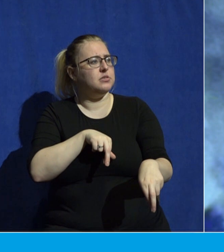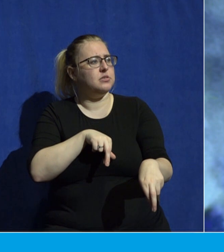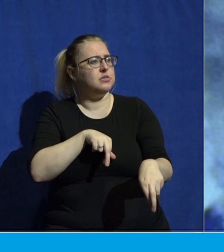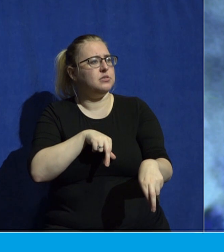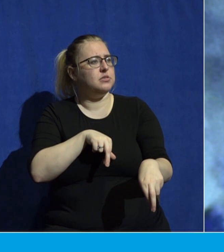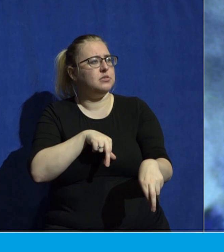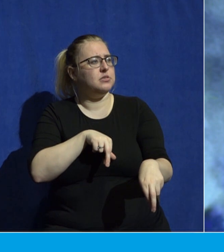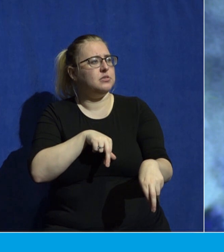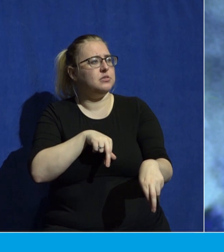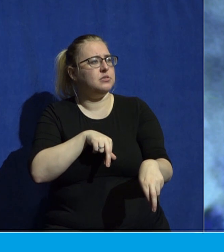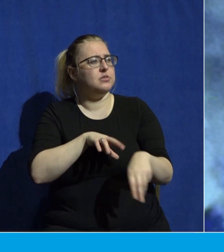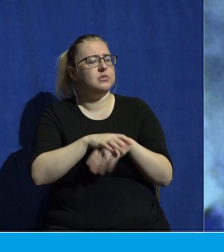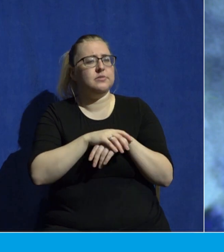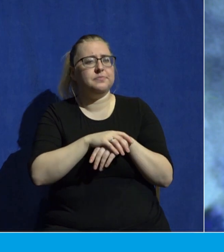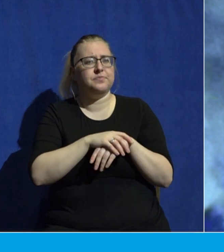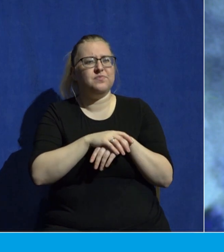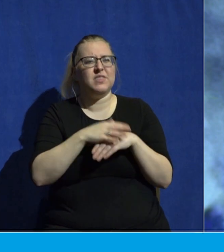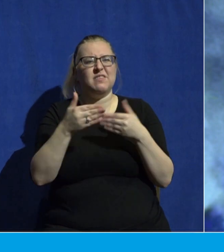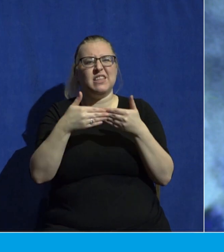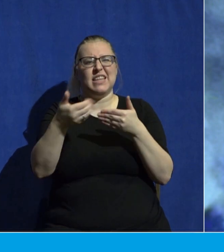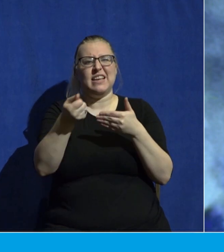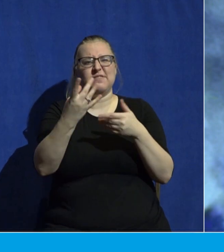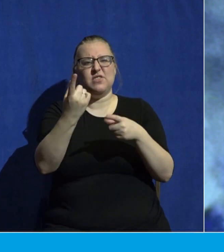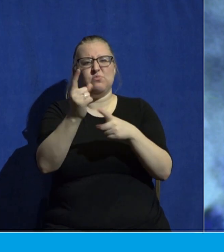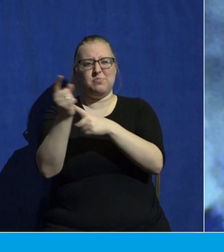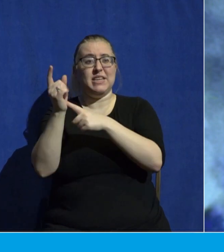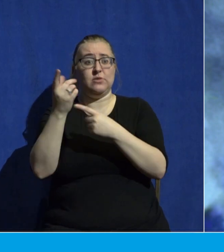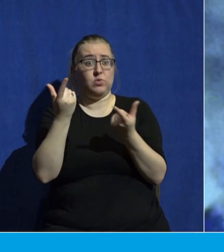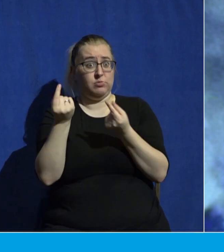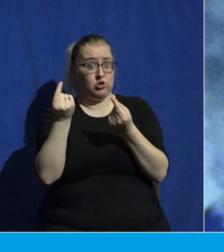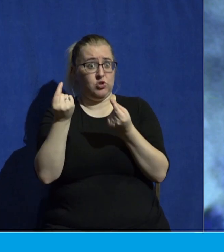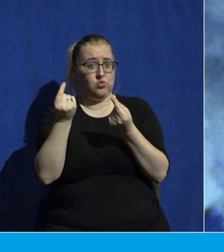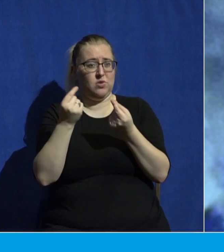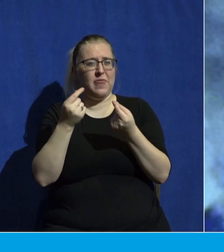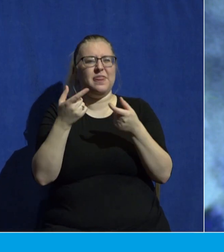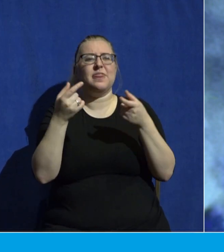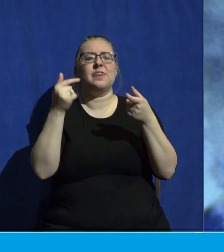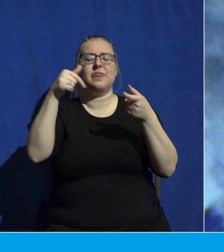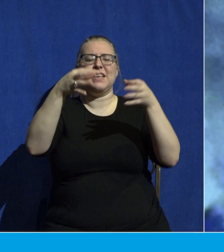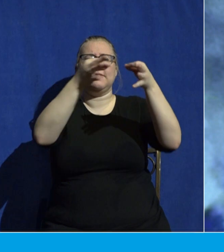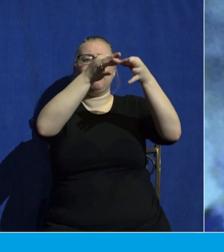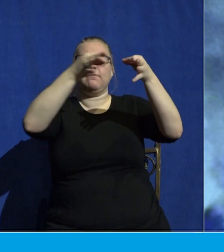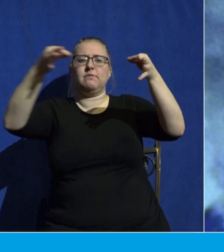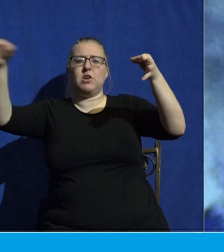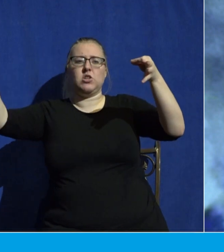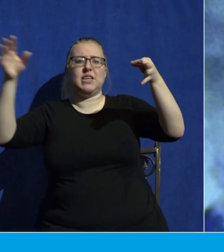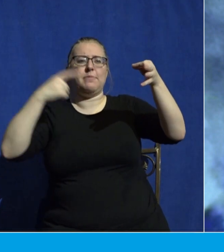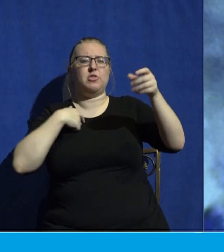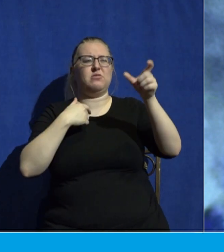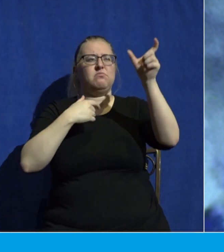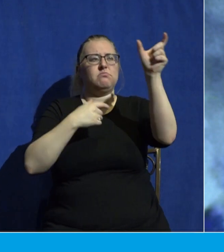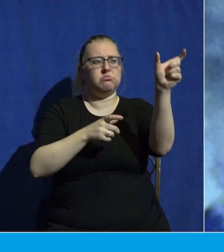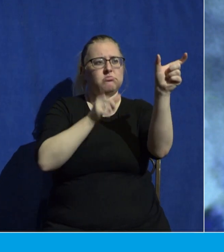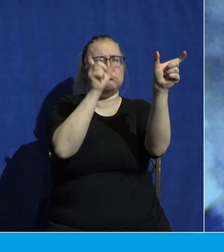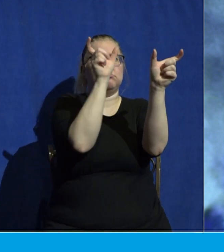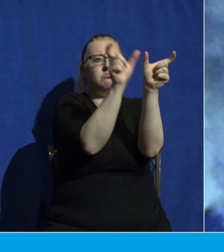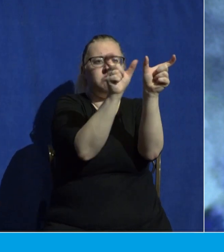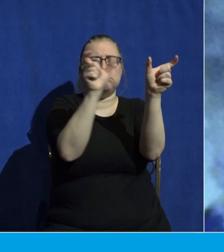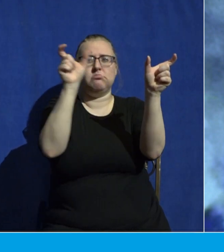What I want to do over the next few minutes is take this verse, phrase by phrase, understanding each phrase and then seeking